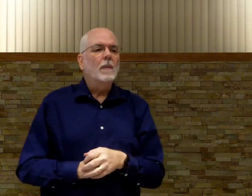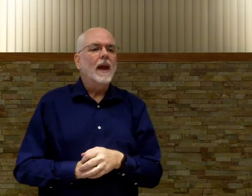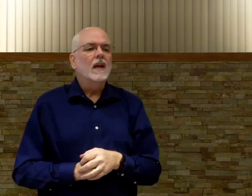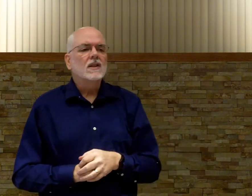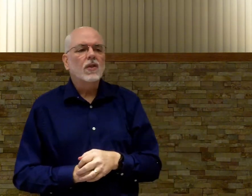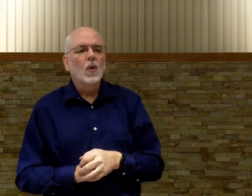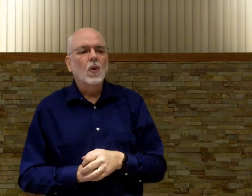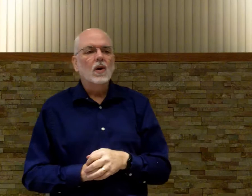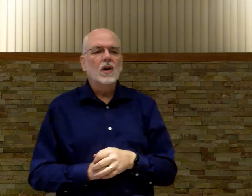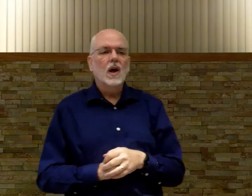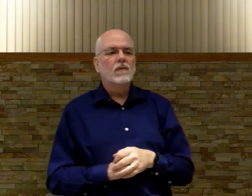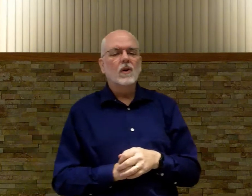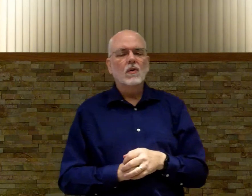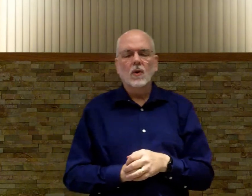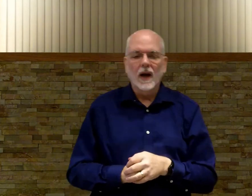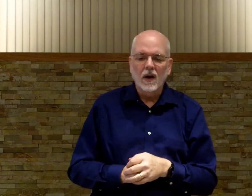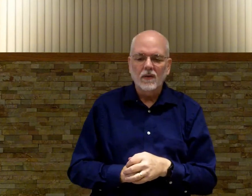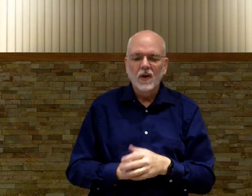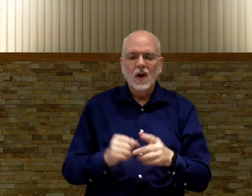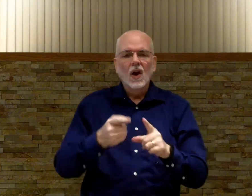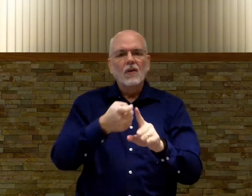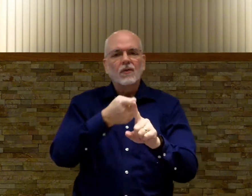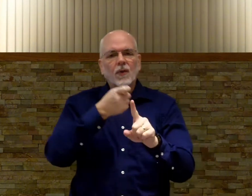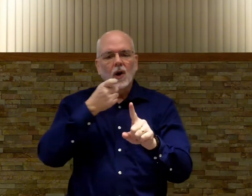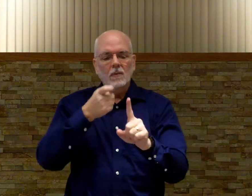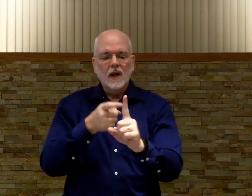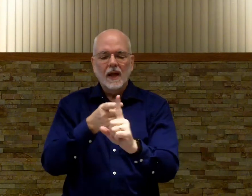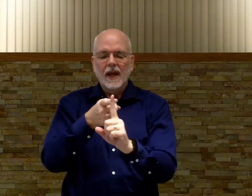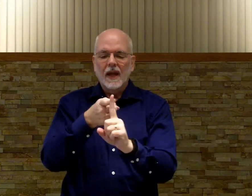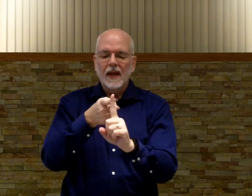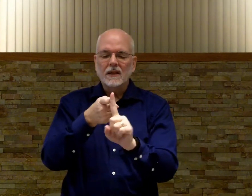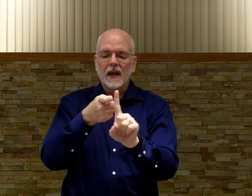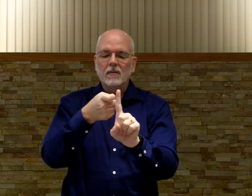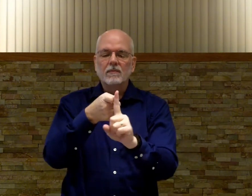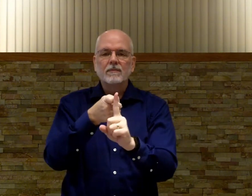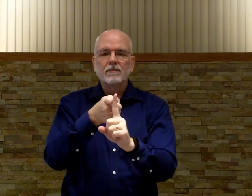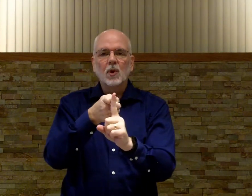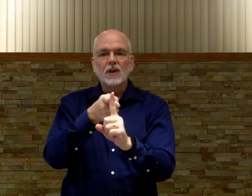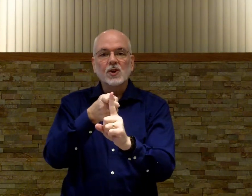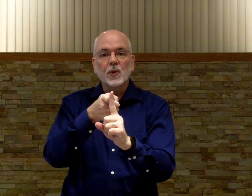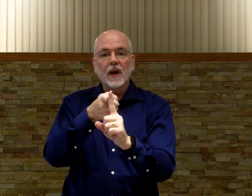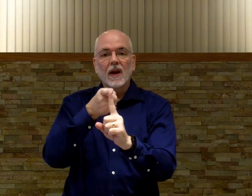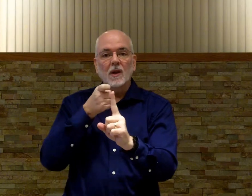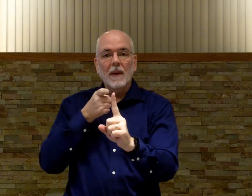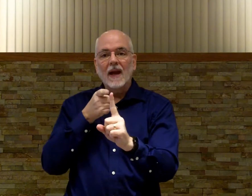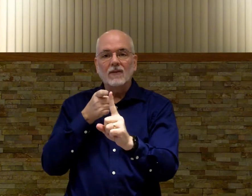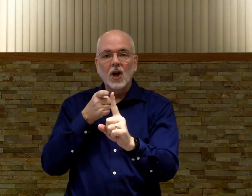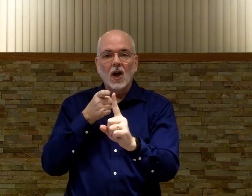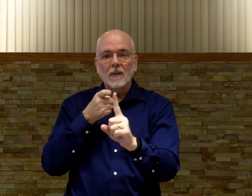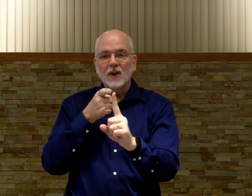a thorn covered crown from is like pulling the string on the back of the back to make